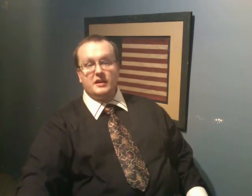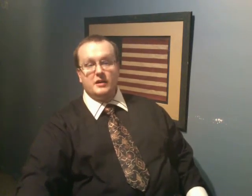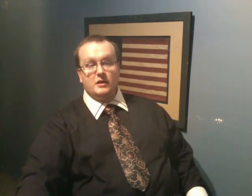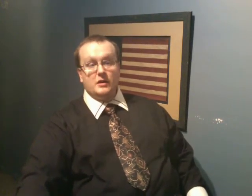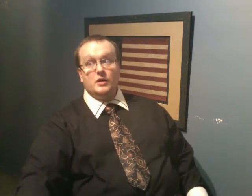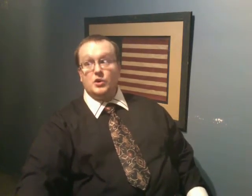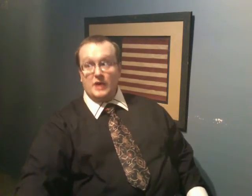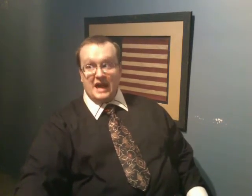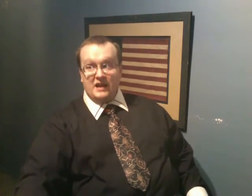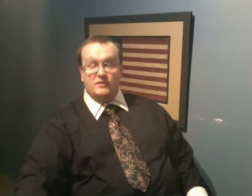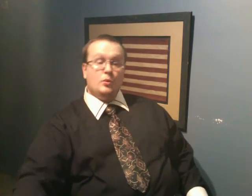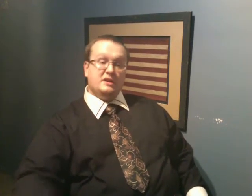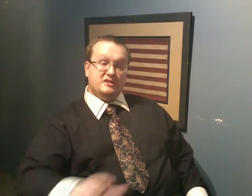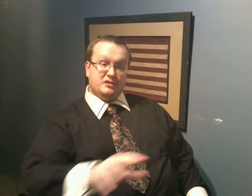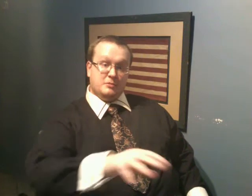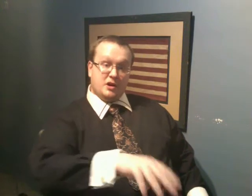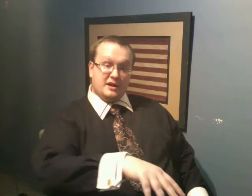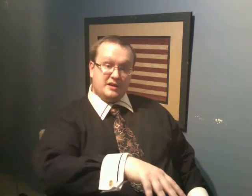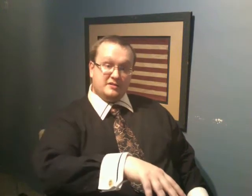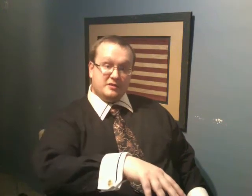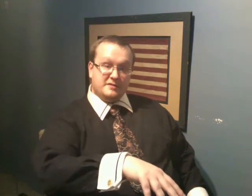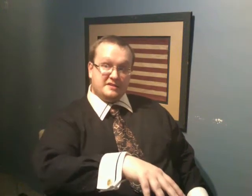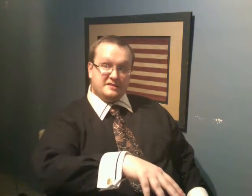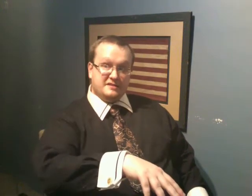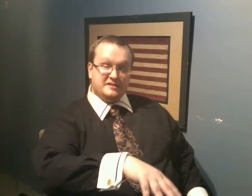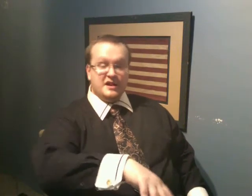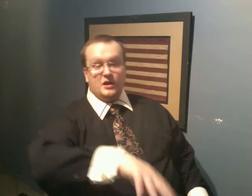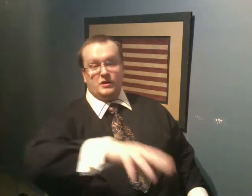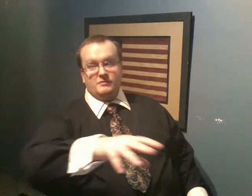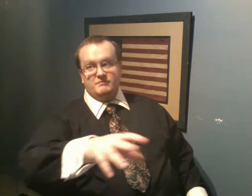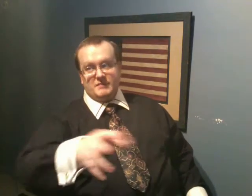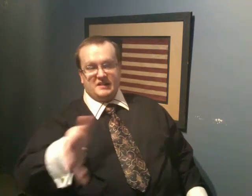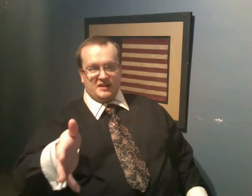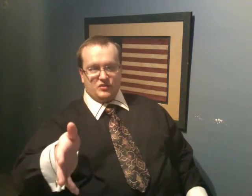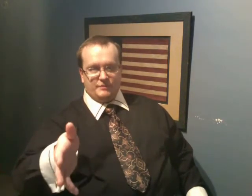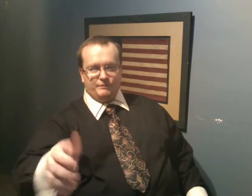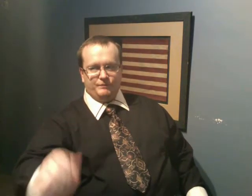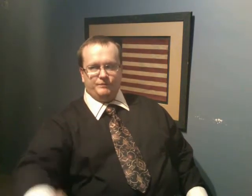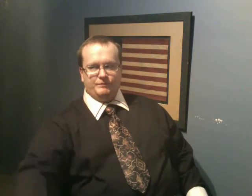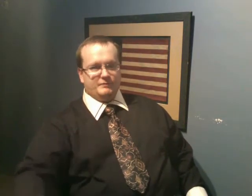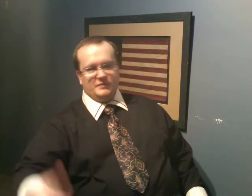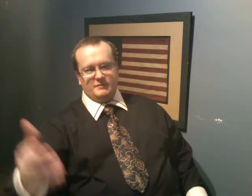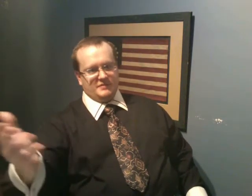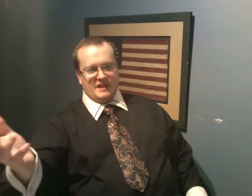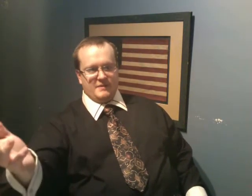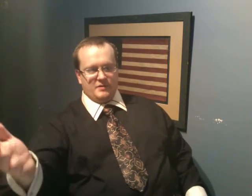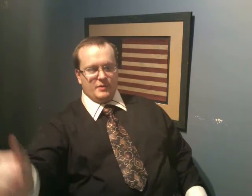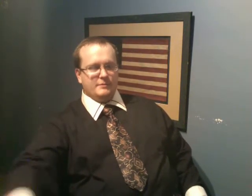You can if you want certain marketing services, etc. Same everywhere.